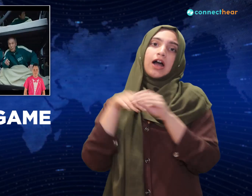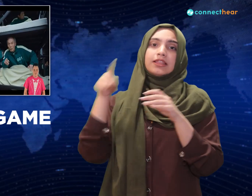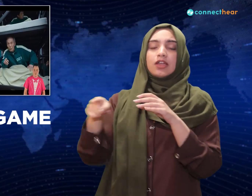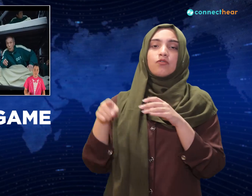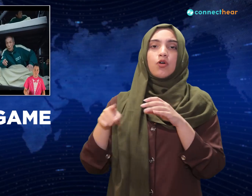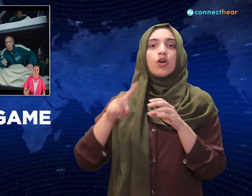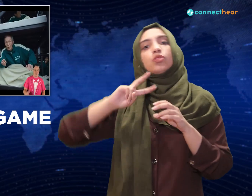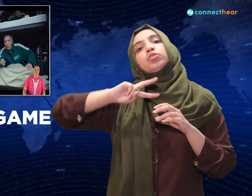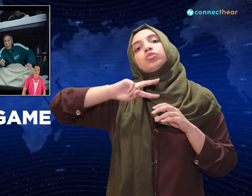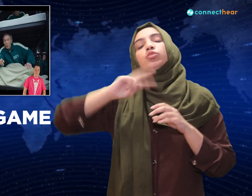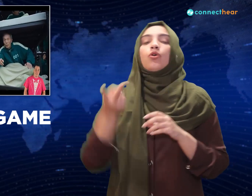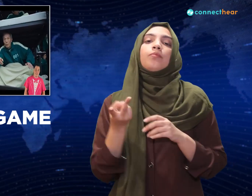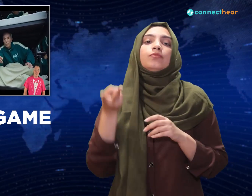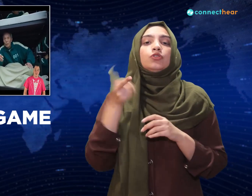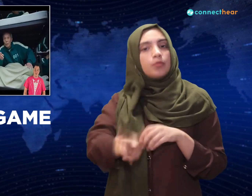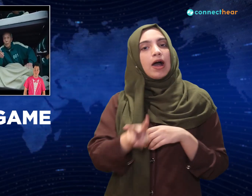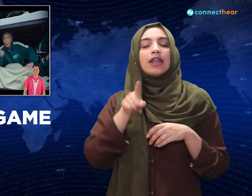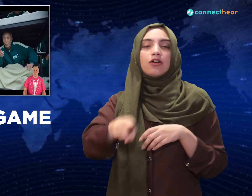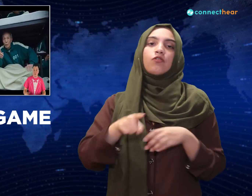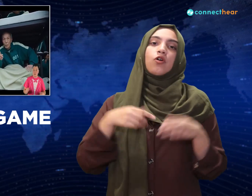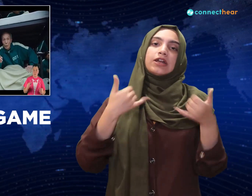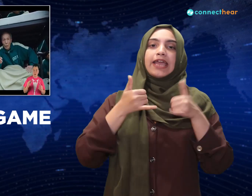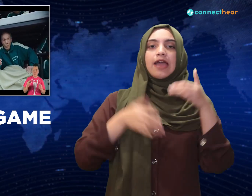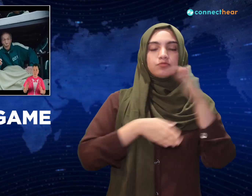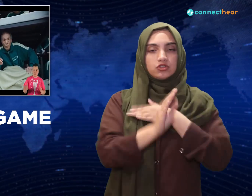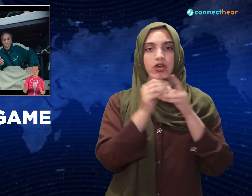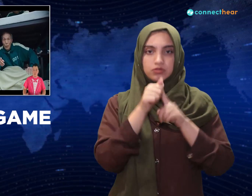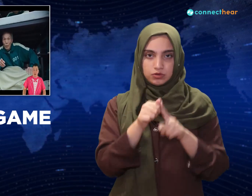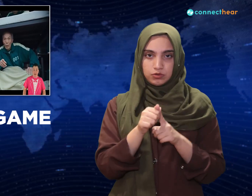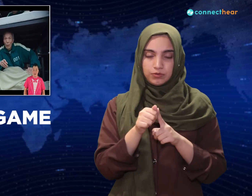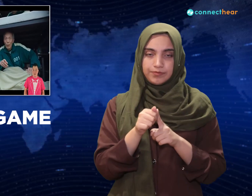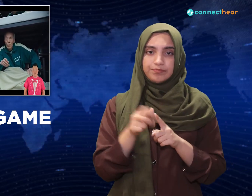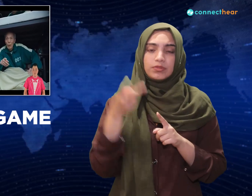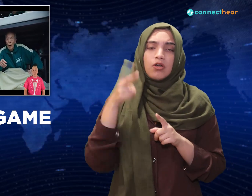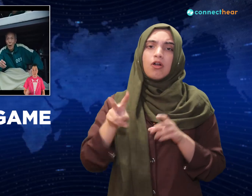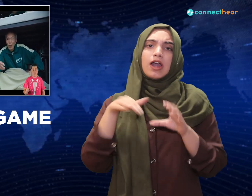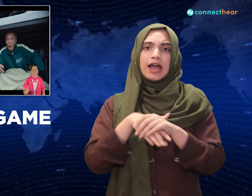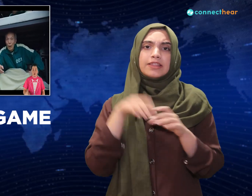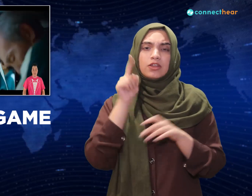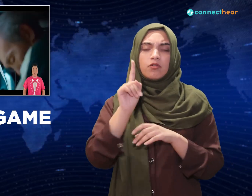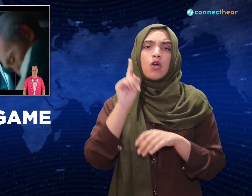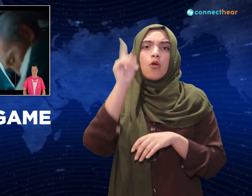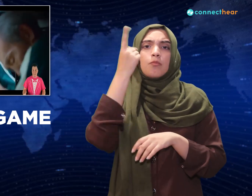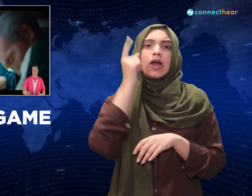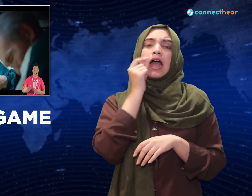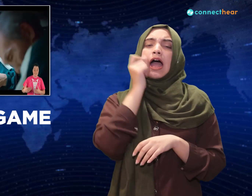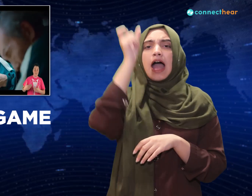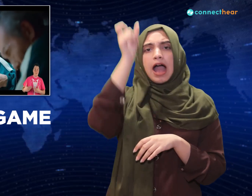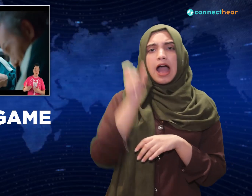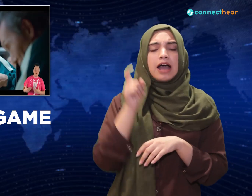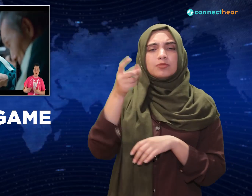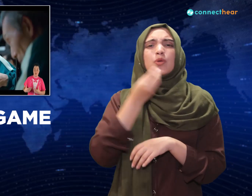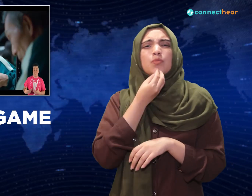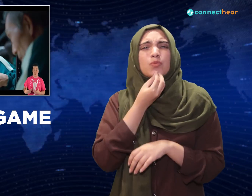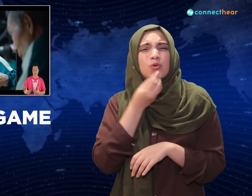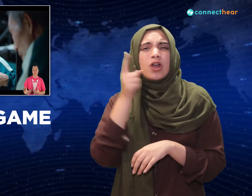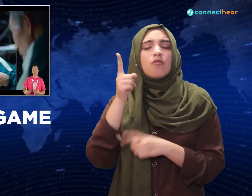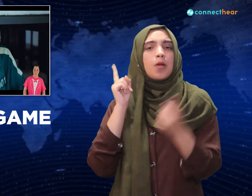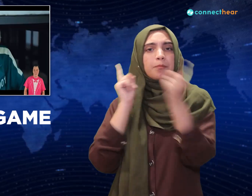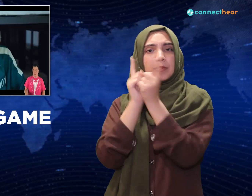So Kyeon's made some friends in here. The first one was the old man who is player one, Kyeon's last number 456. He's a